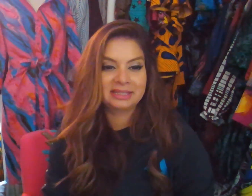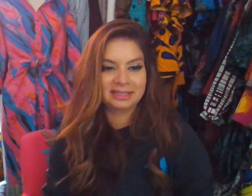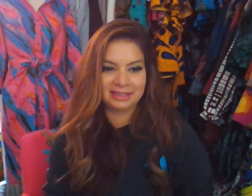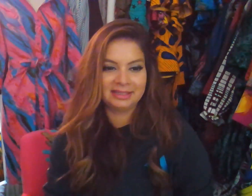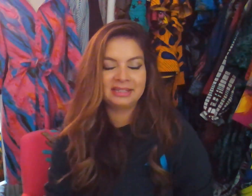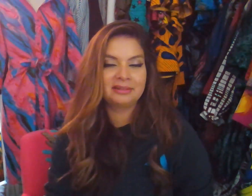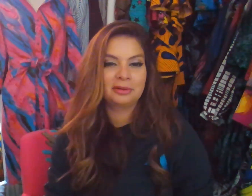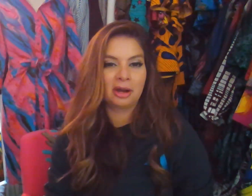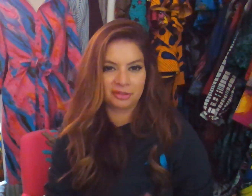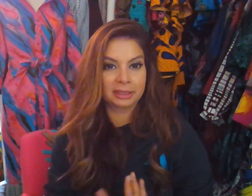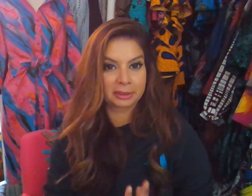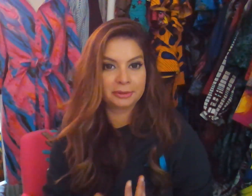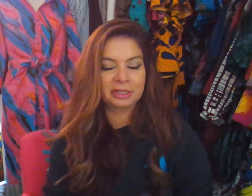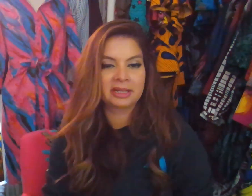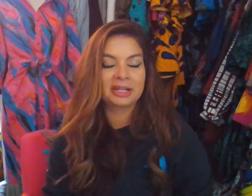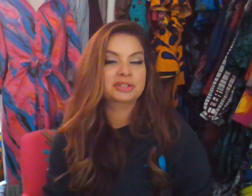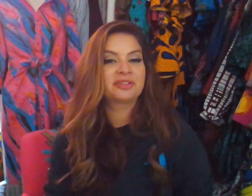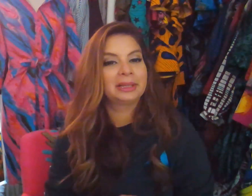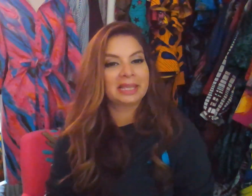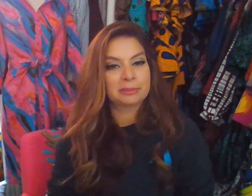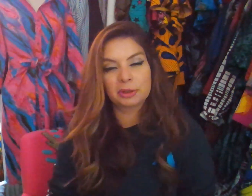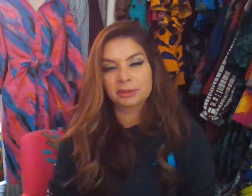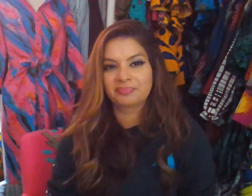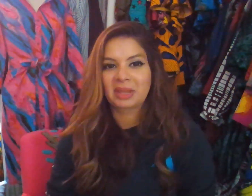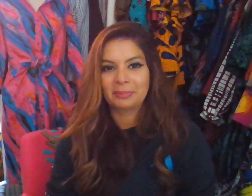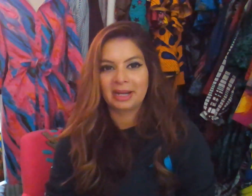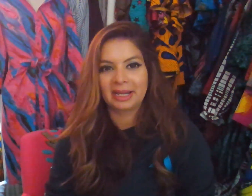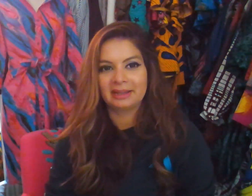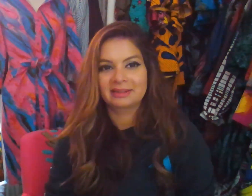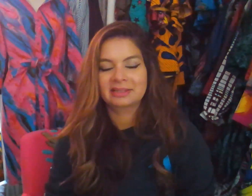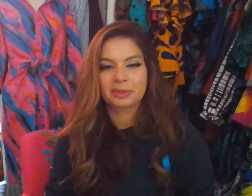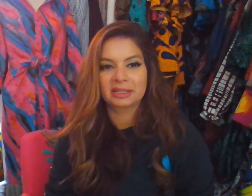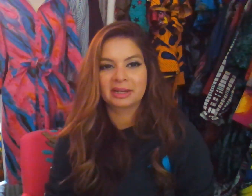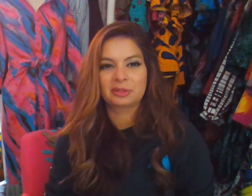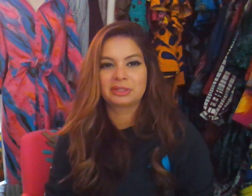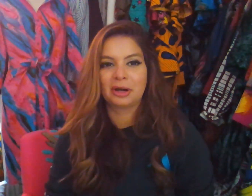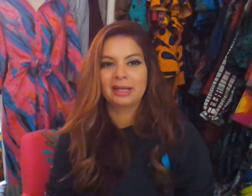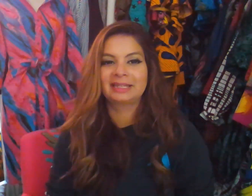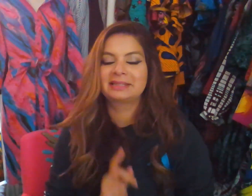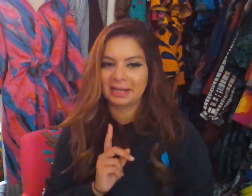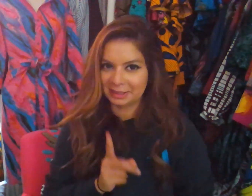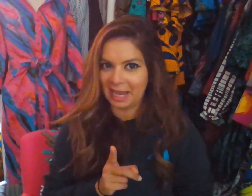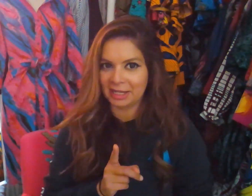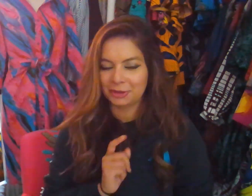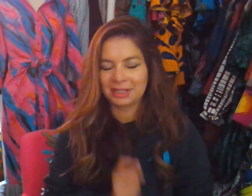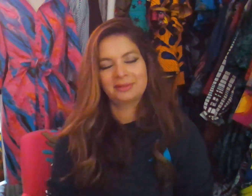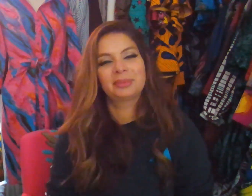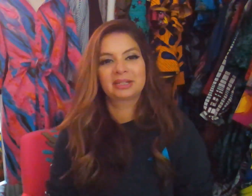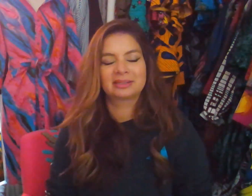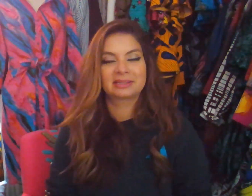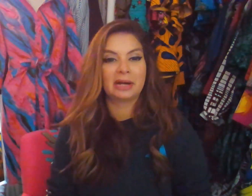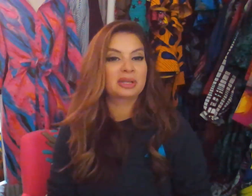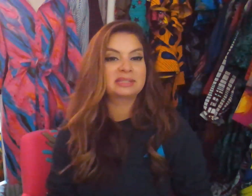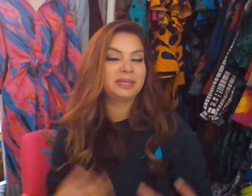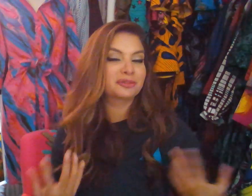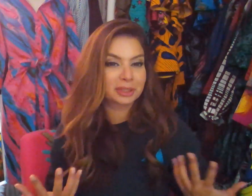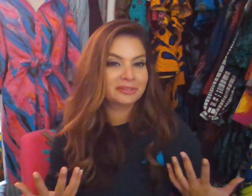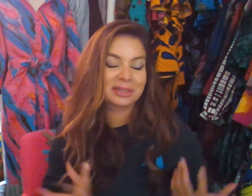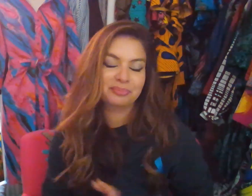didn't not feel included, I just felt labeled by something that was not exactly accurate, because now I speak for a living